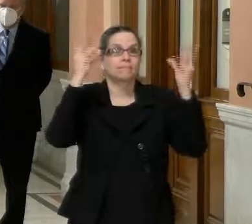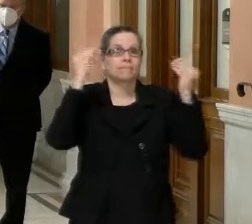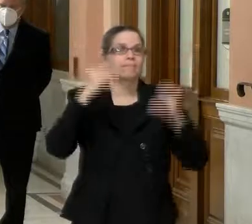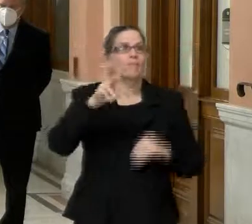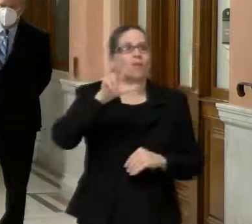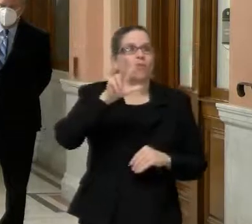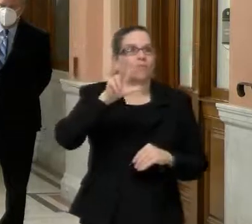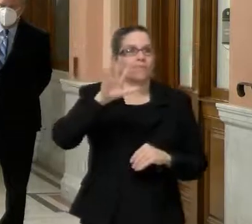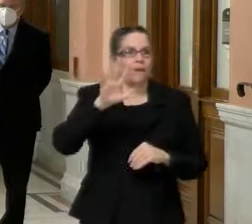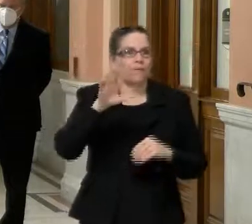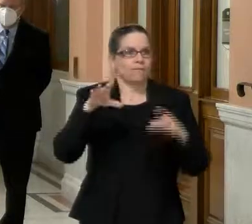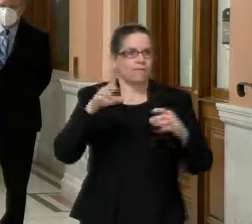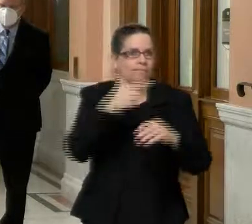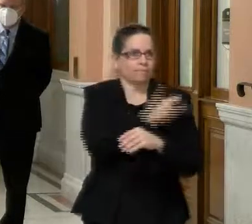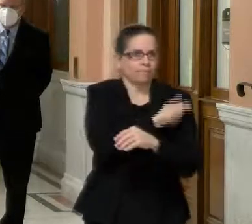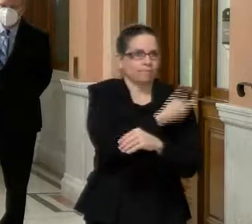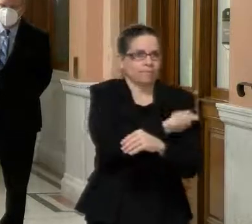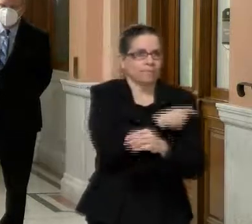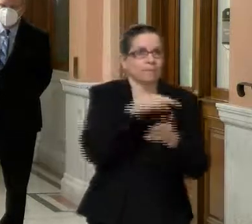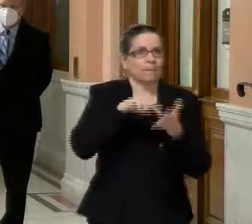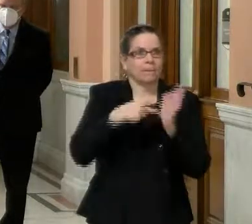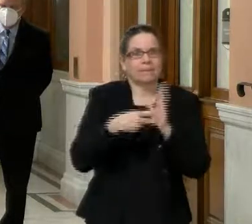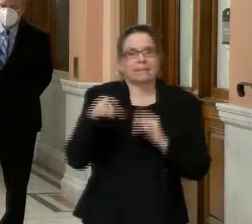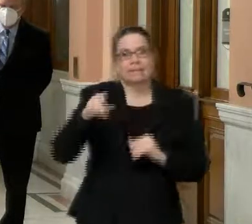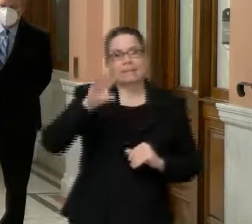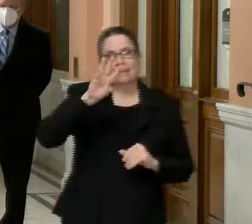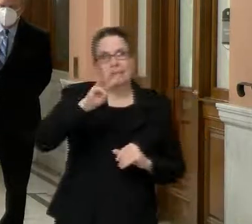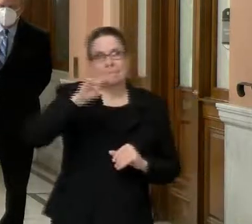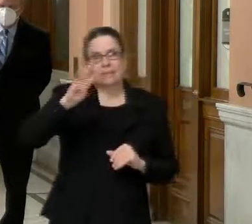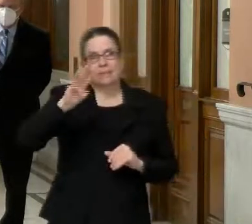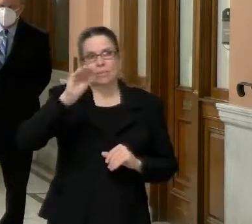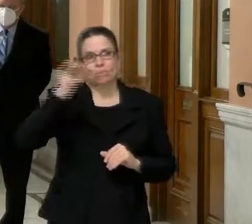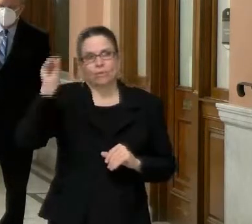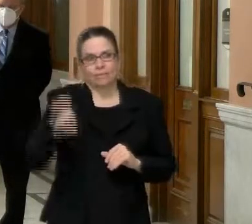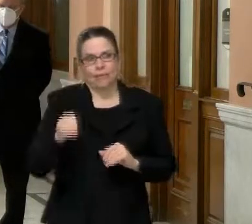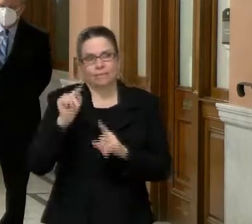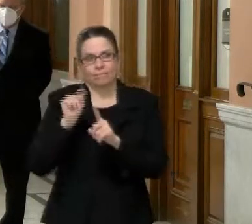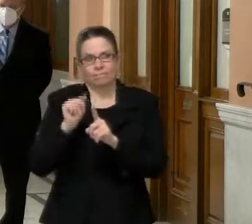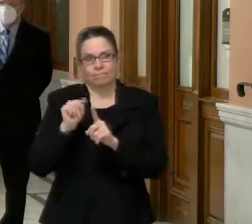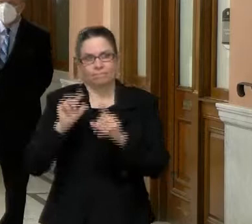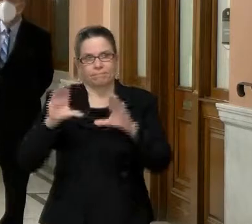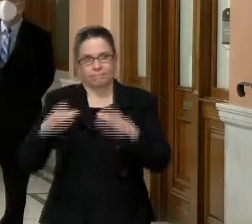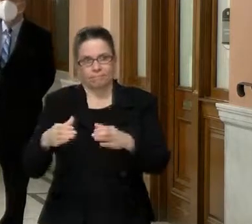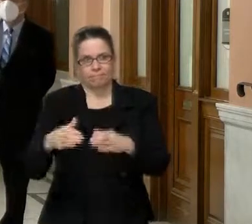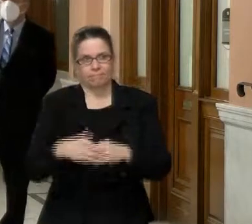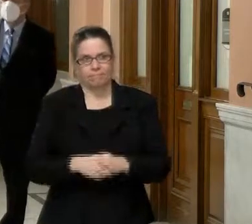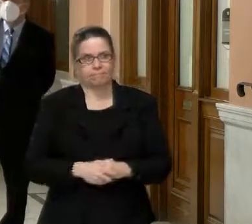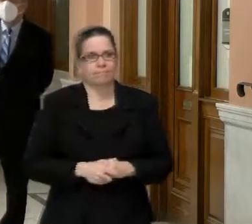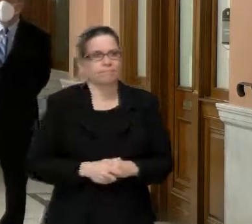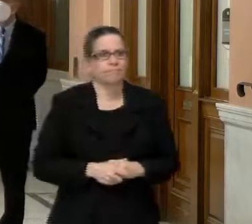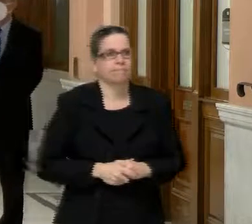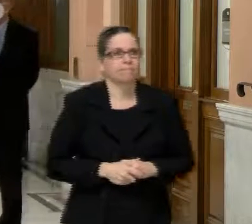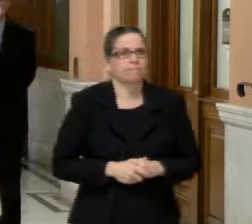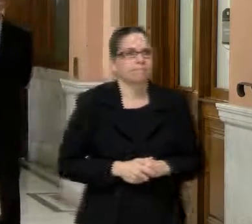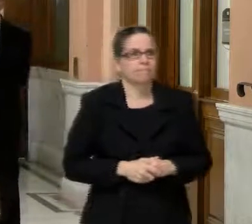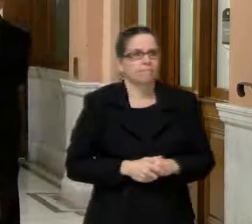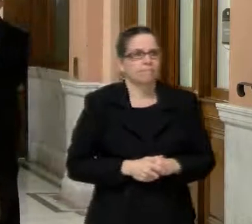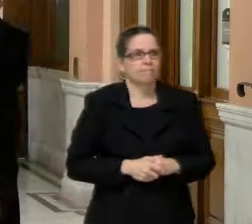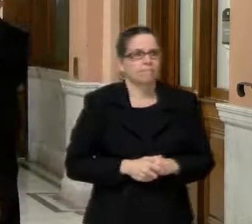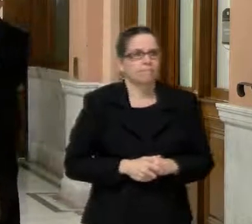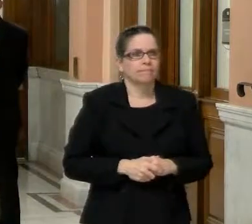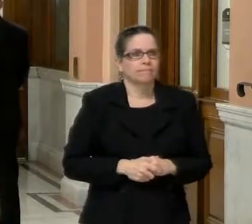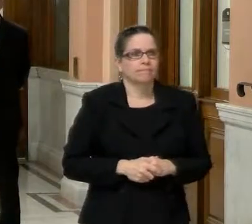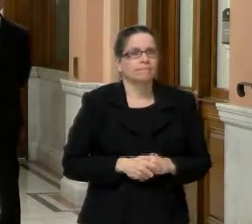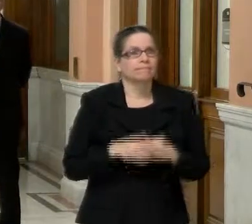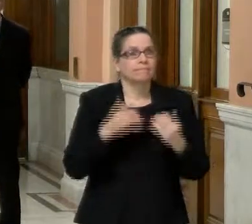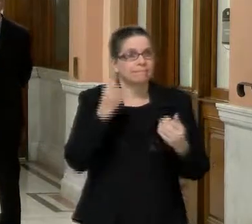or 66% of that, uh, department have been, um, vaccinated to date. Uh, so again, I think